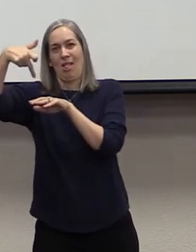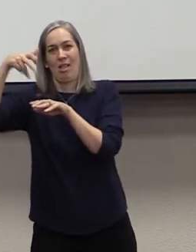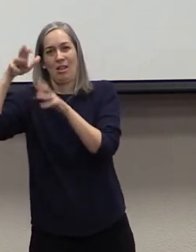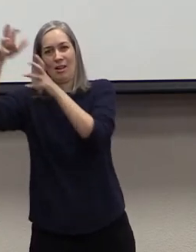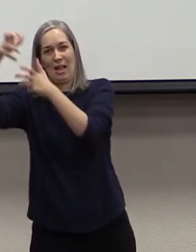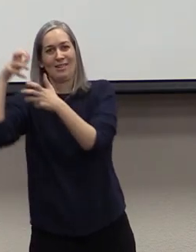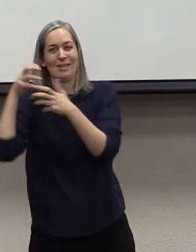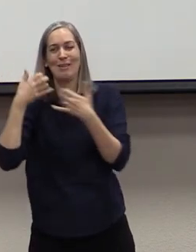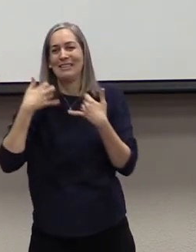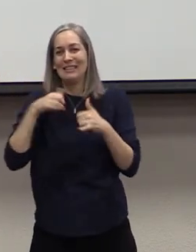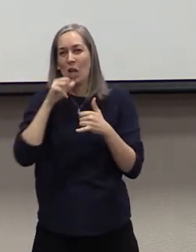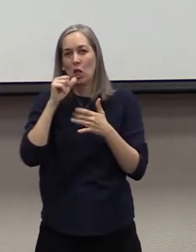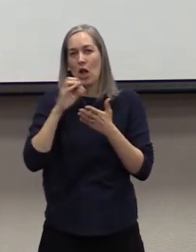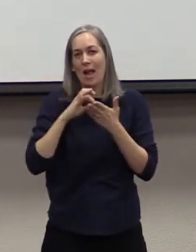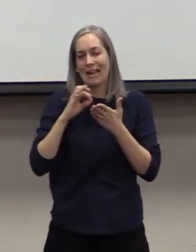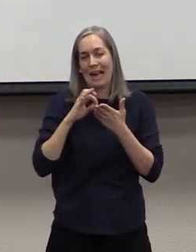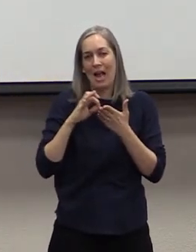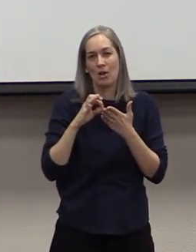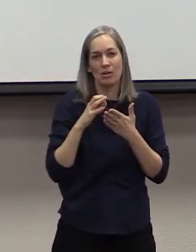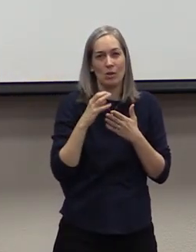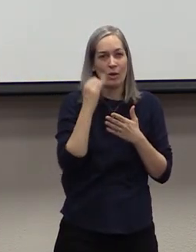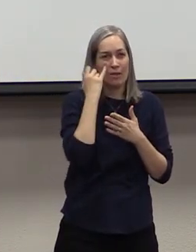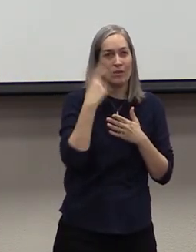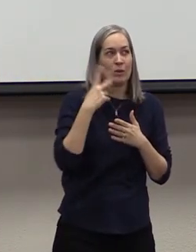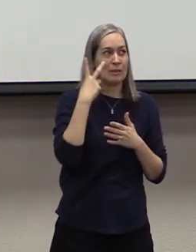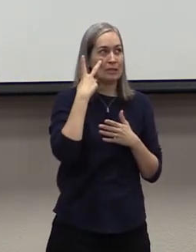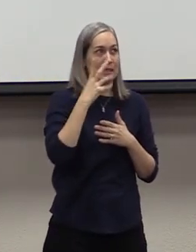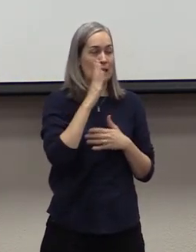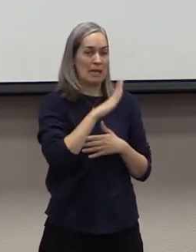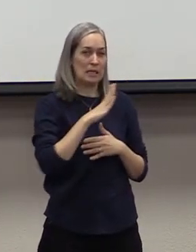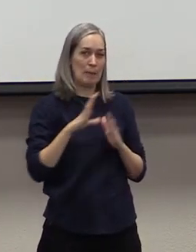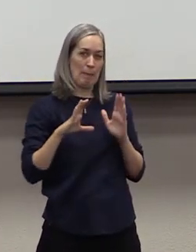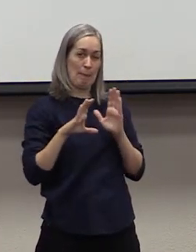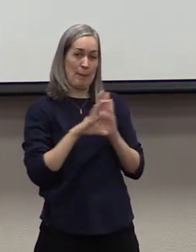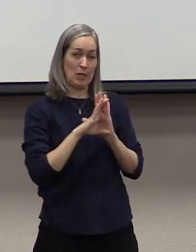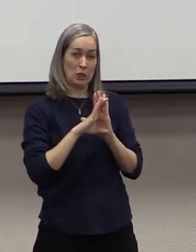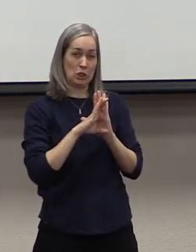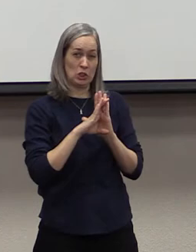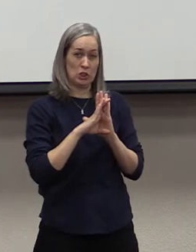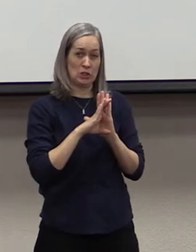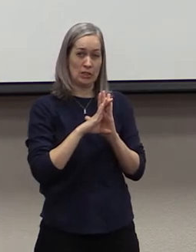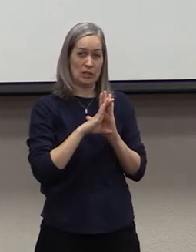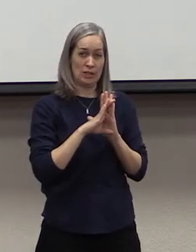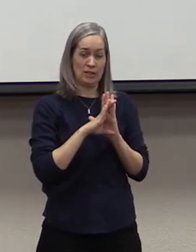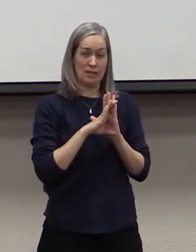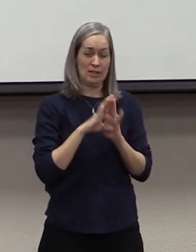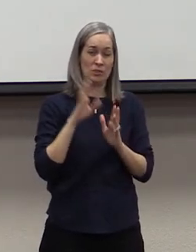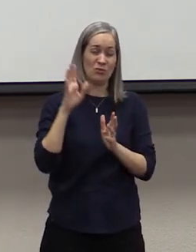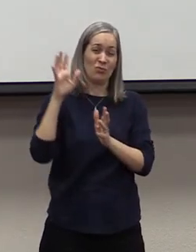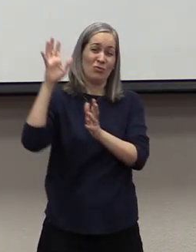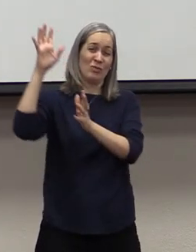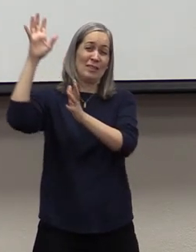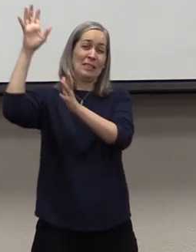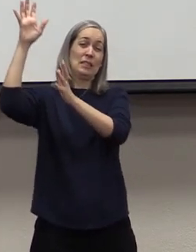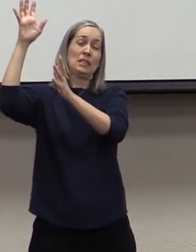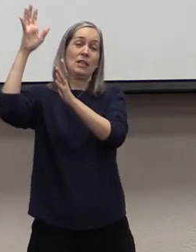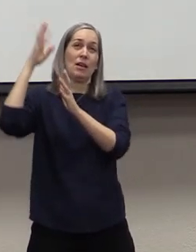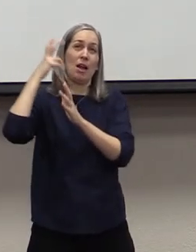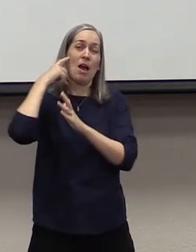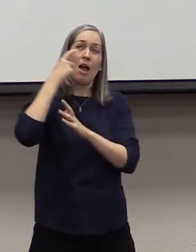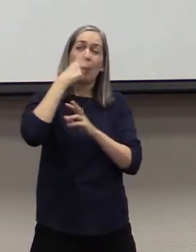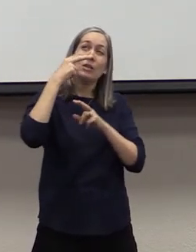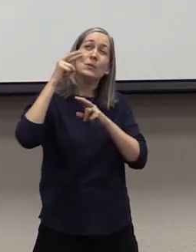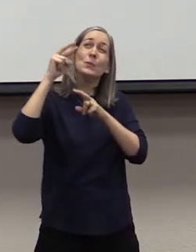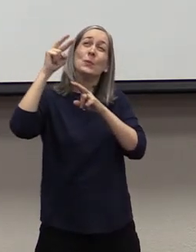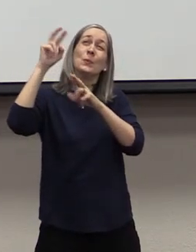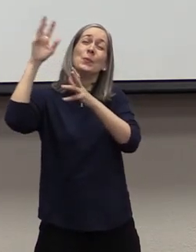And so, if you look at this picture of this catch that Santonio Holmes has, there's a picture of him reaching with his eyes up towards